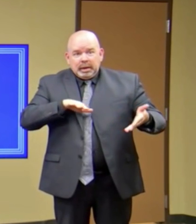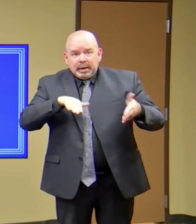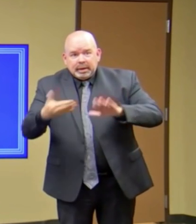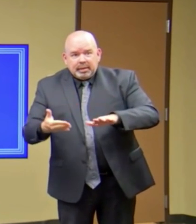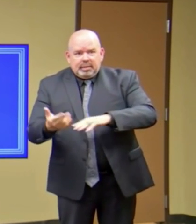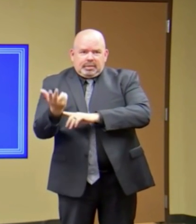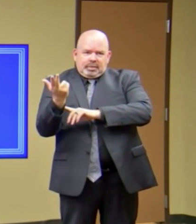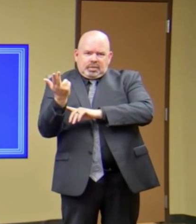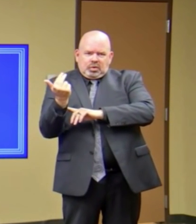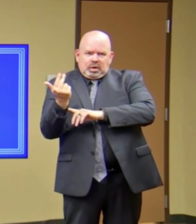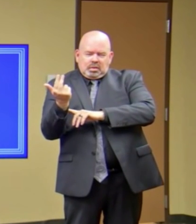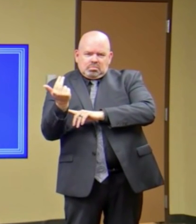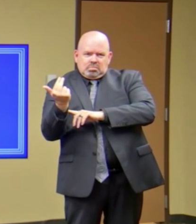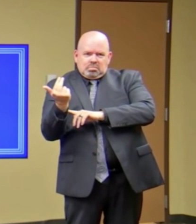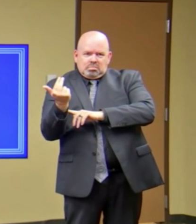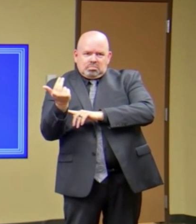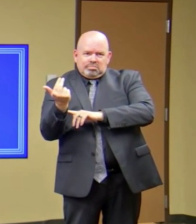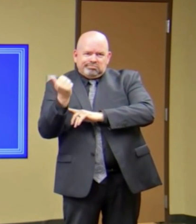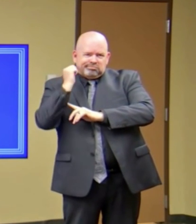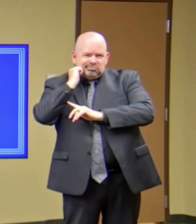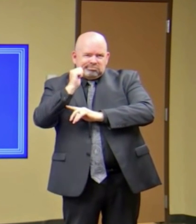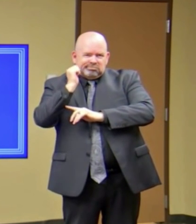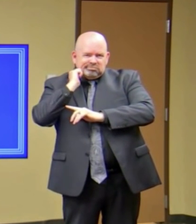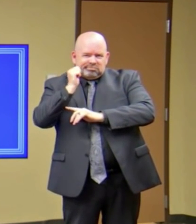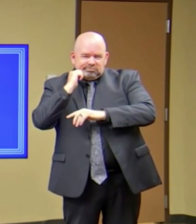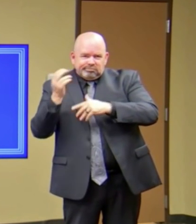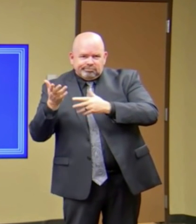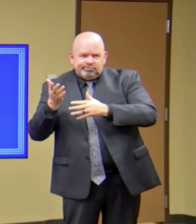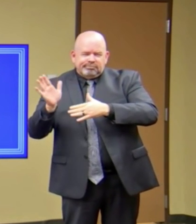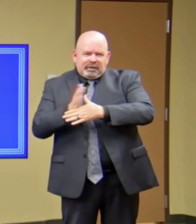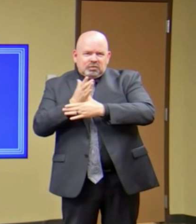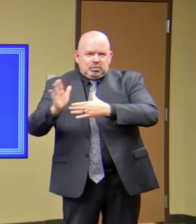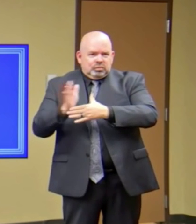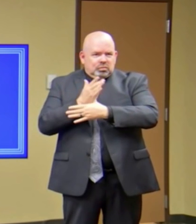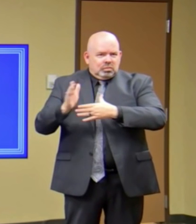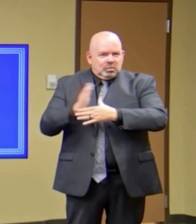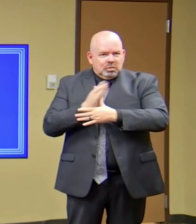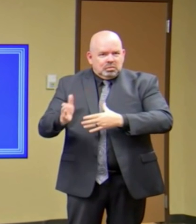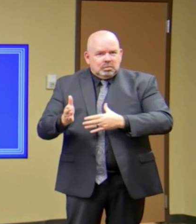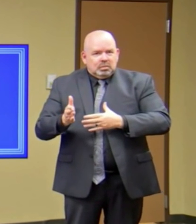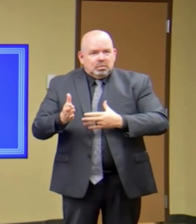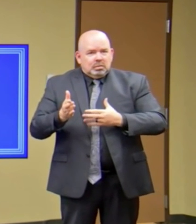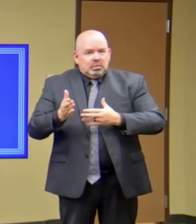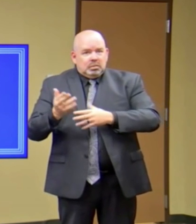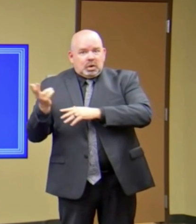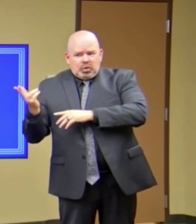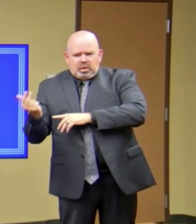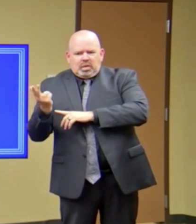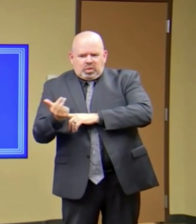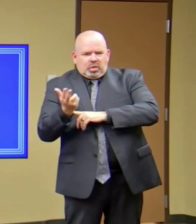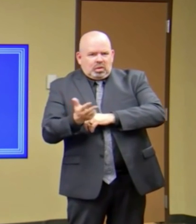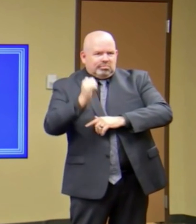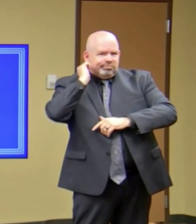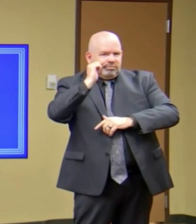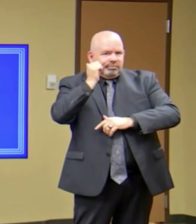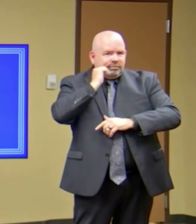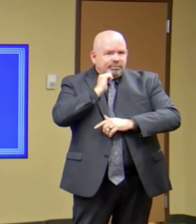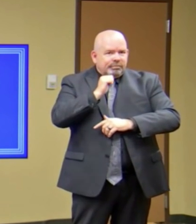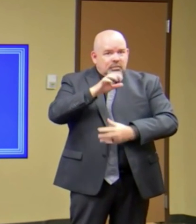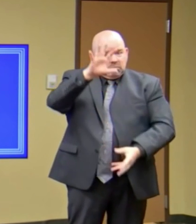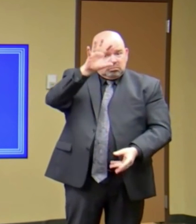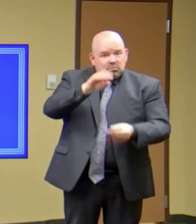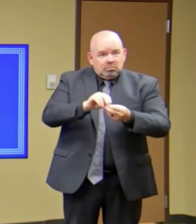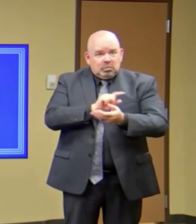on pace to be right at or slightly above or slightly below our deadliest week.